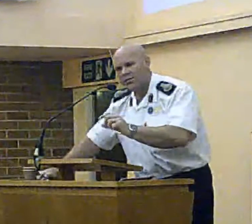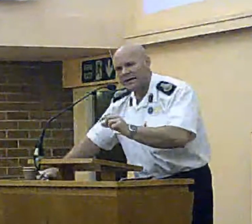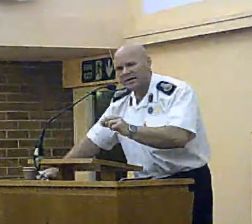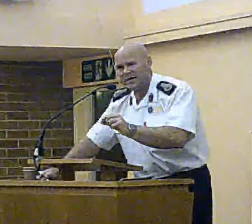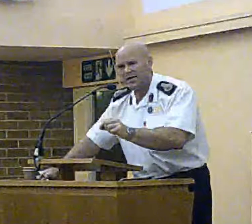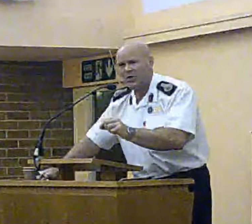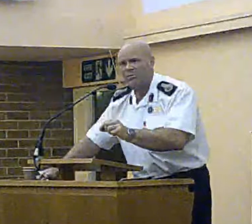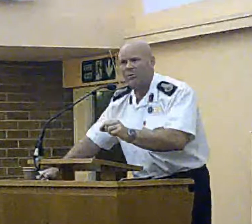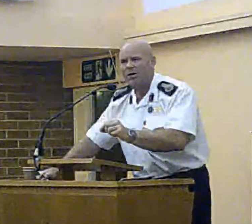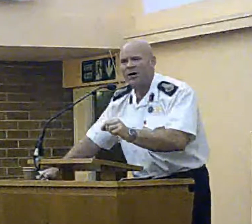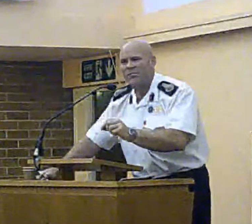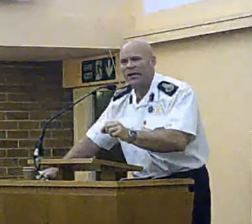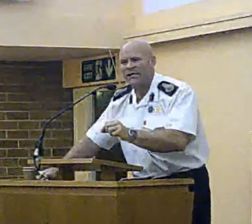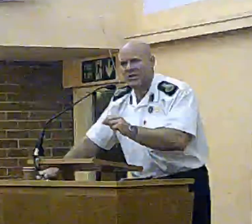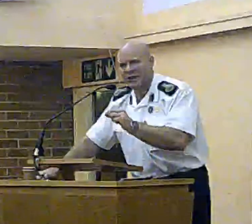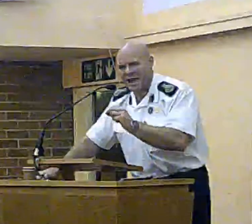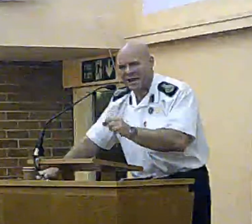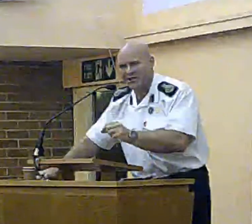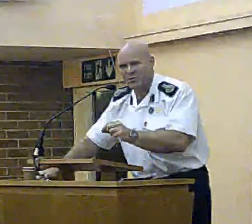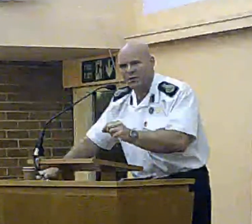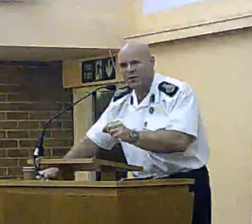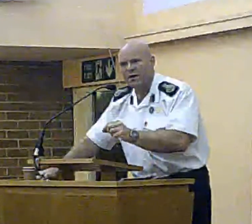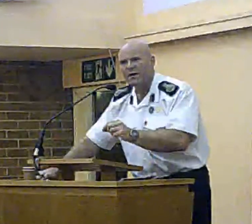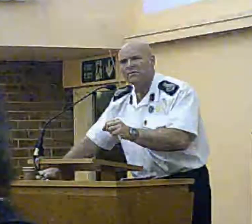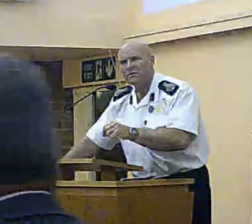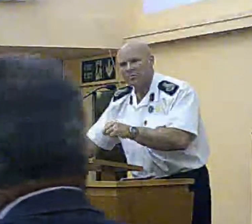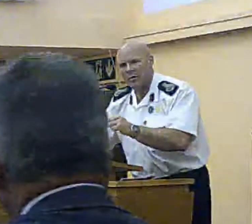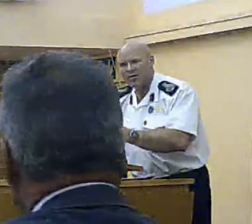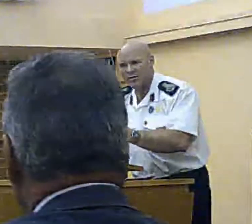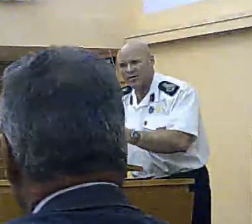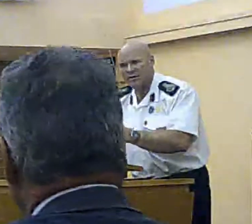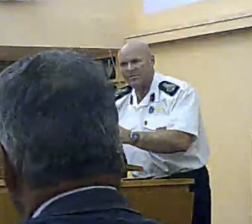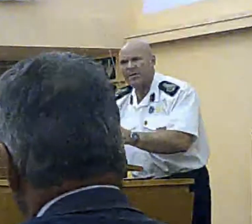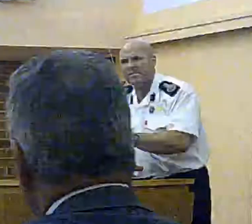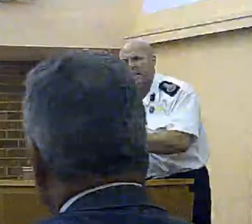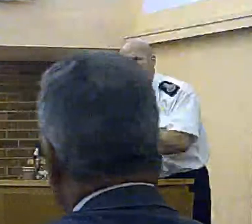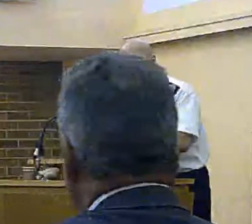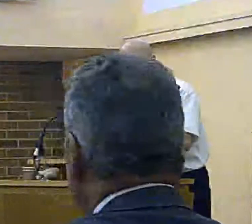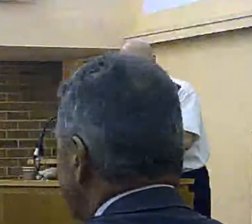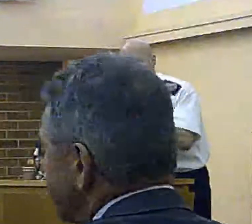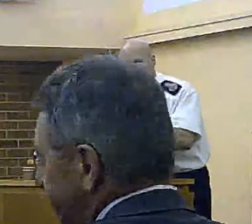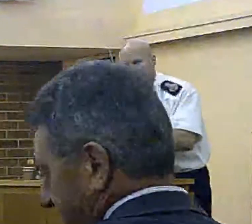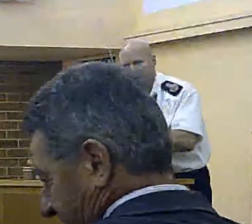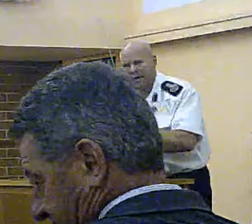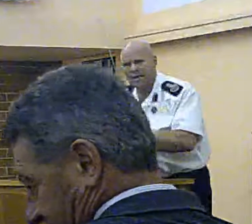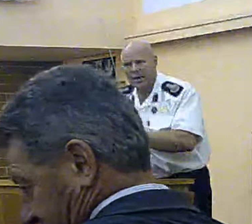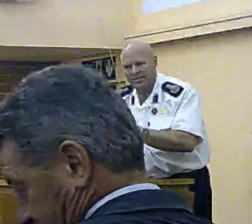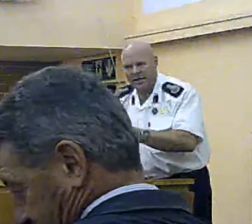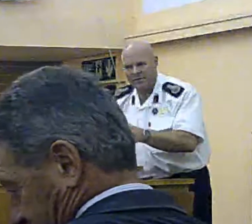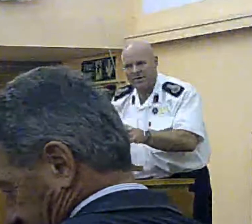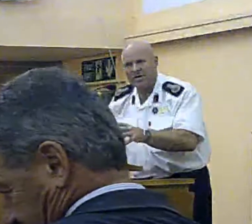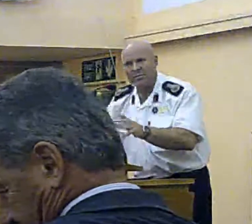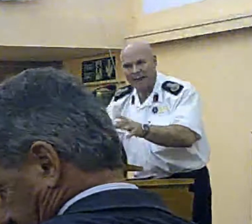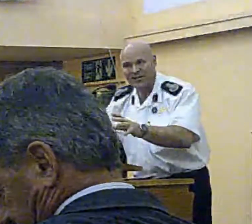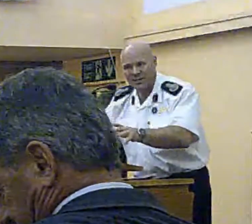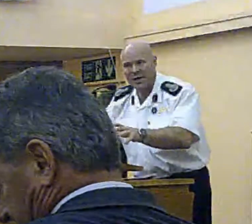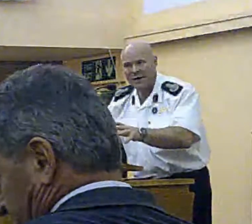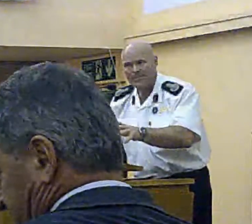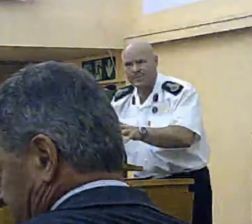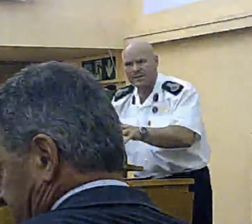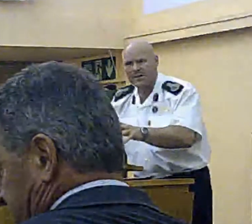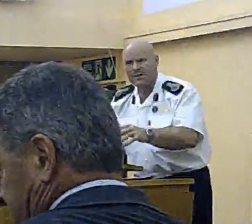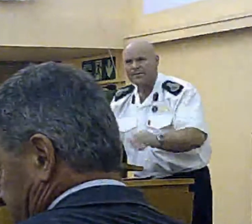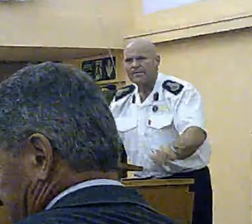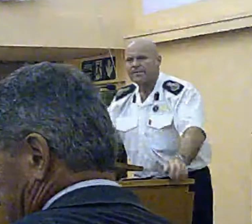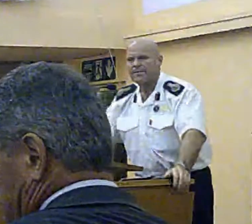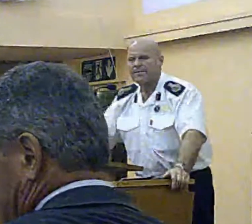Those figures that they come up with are based on actual responses that have been made in the past year.